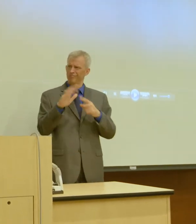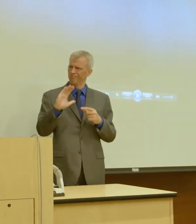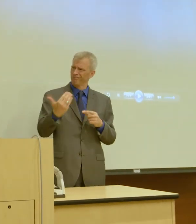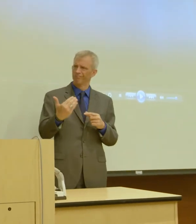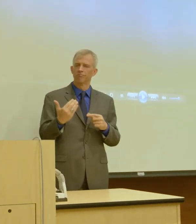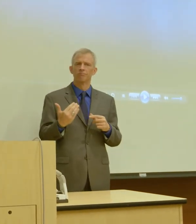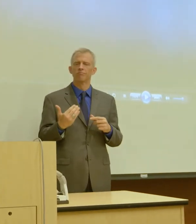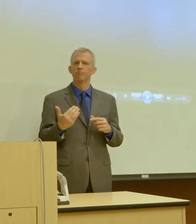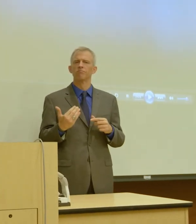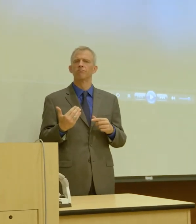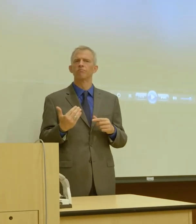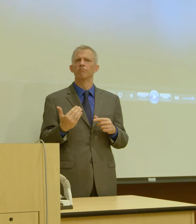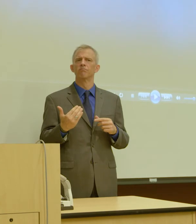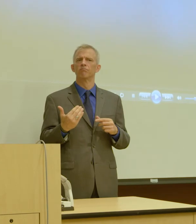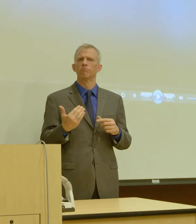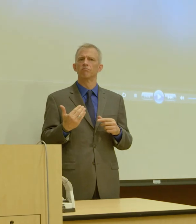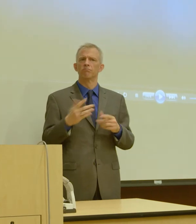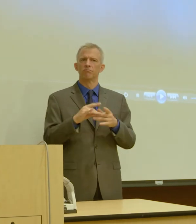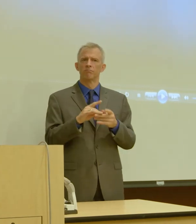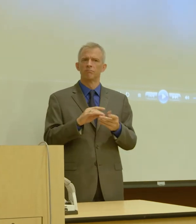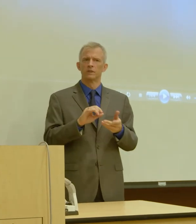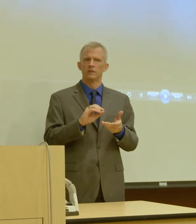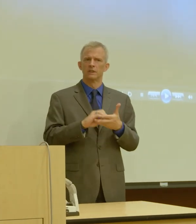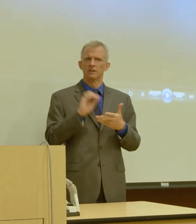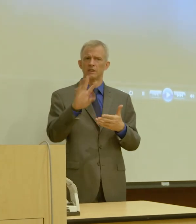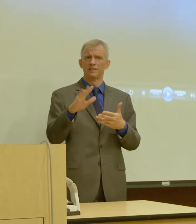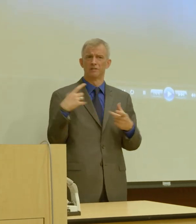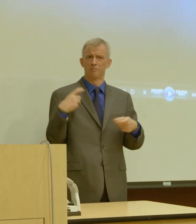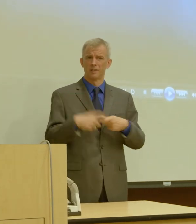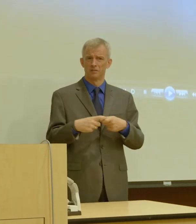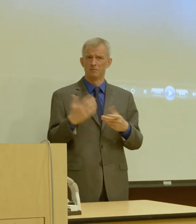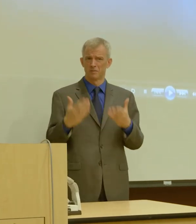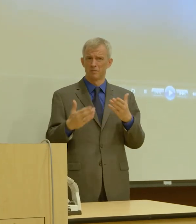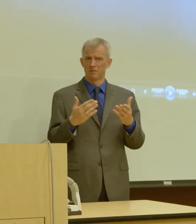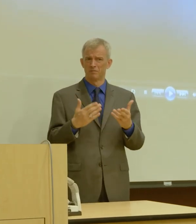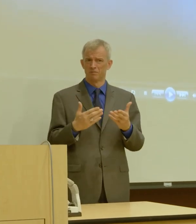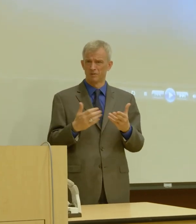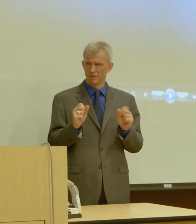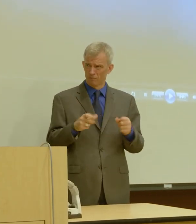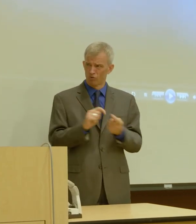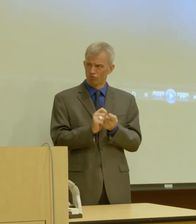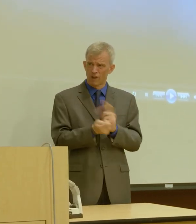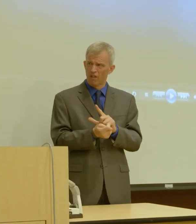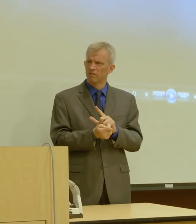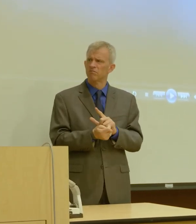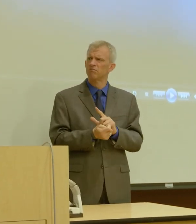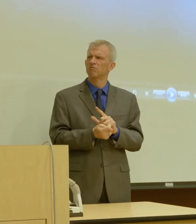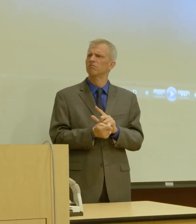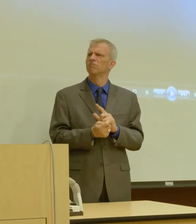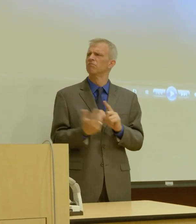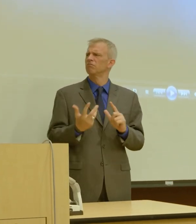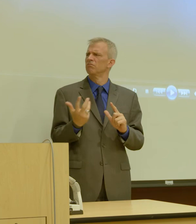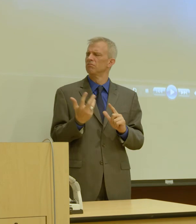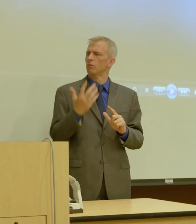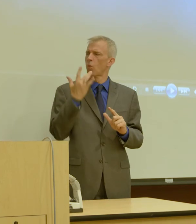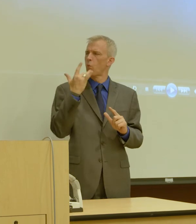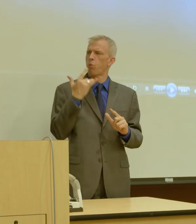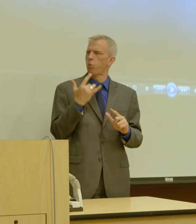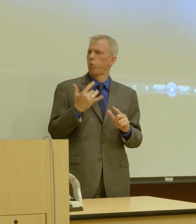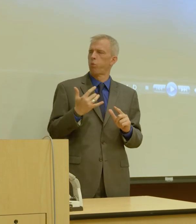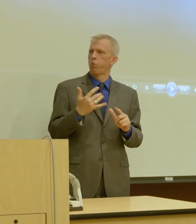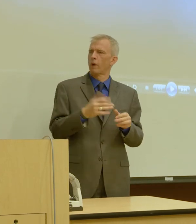Spanish, if a message is sent in Spanish, it may be able to be translated, right? Or why, what's the, what's keeping it back?